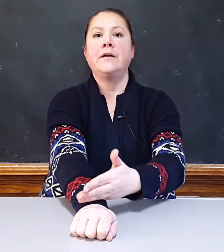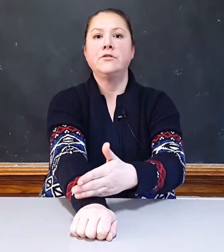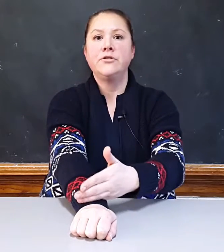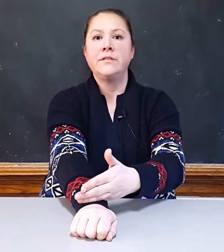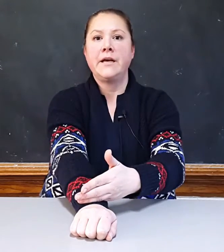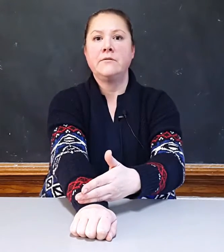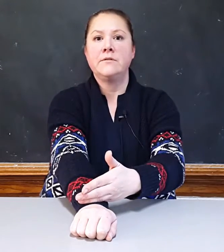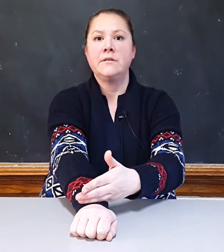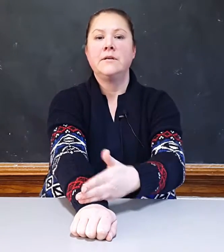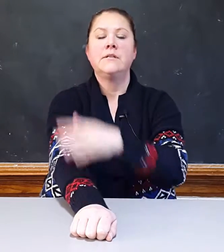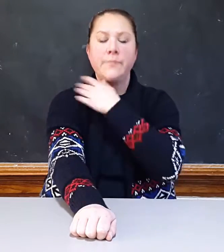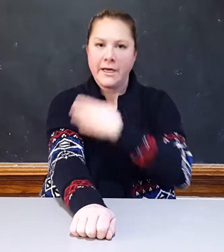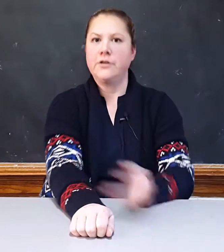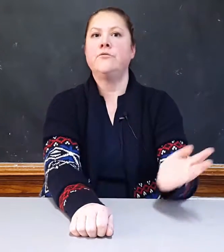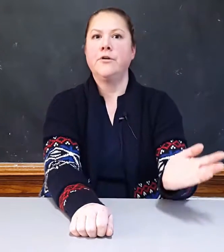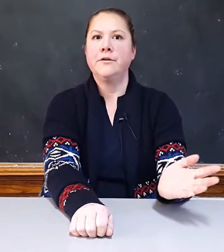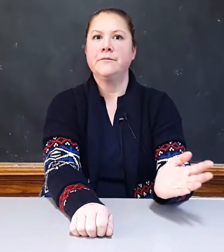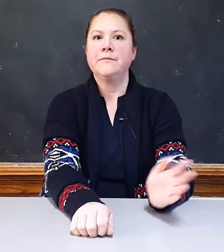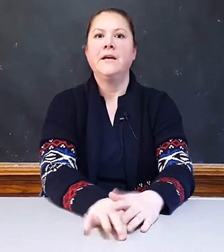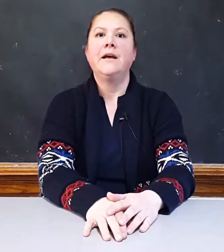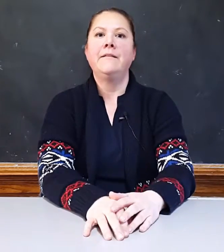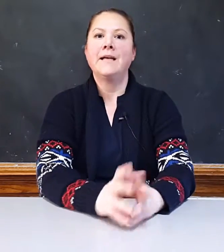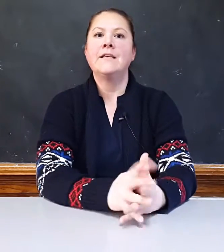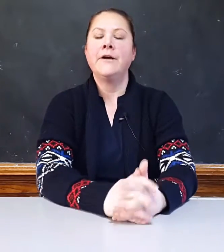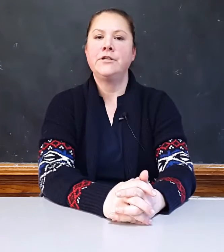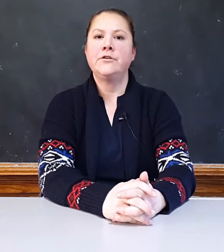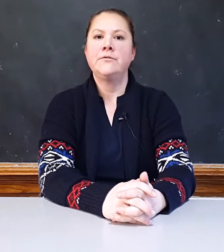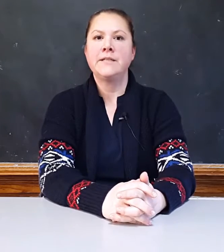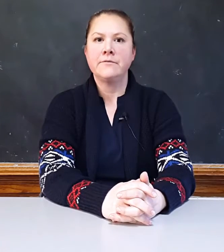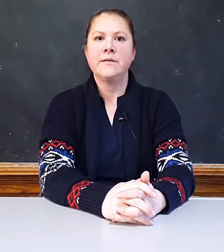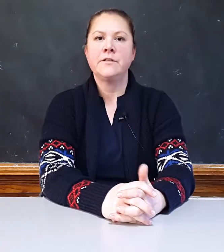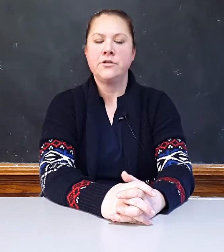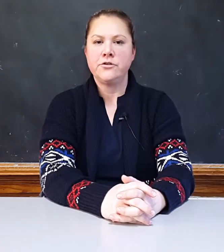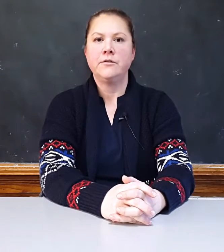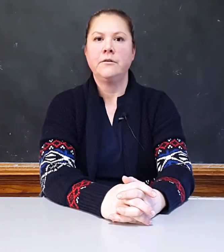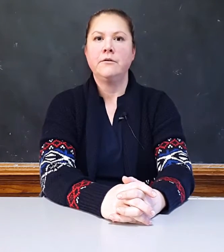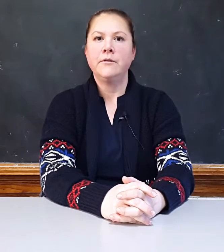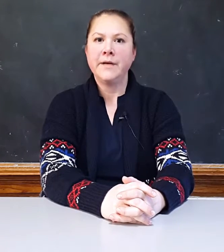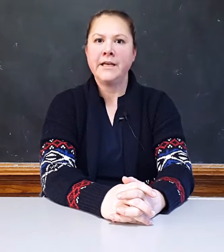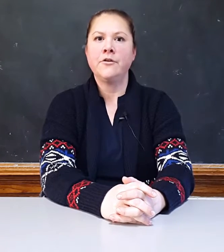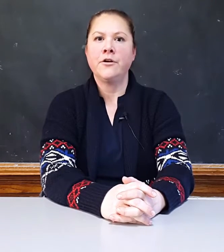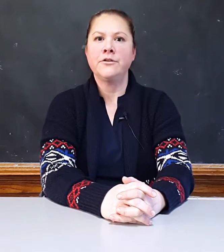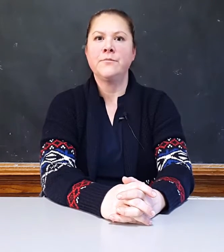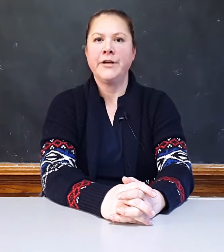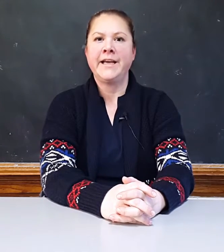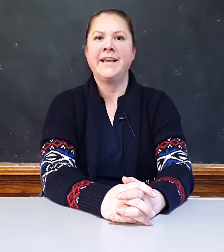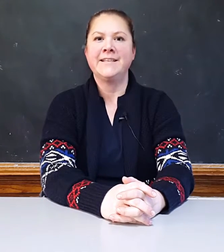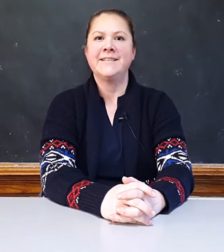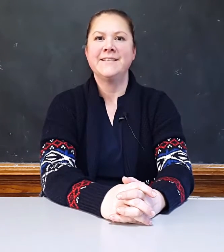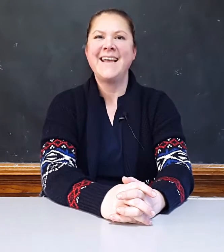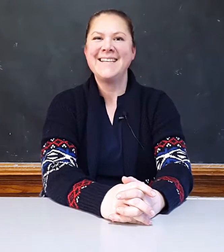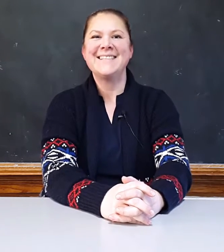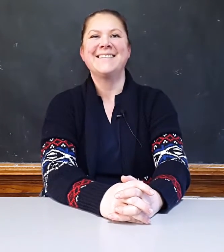the final two sounds to make a new word. And that's how I do sound substitution with my kindergarteners and pre-k kids. Thanks.